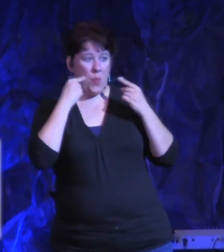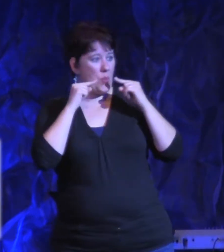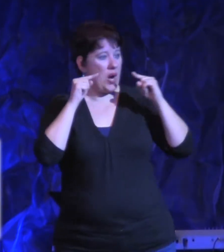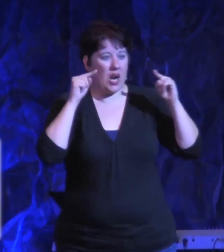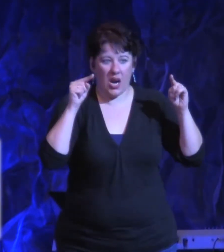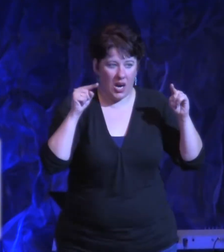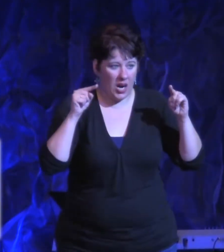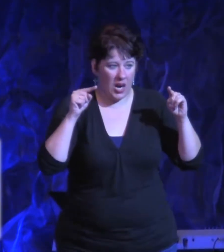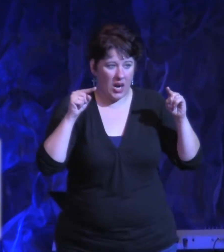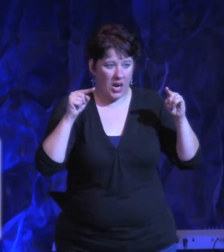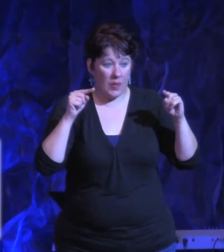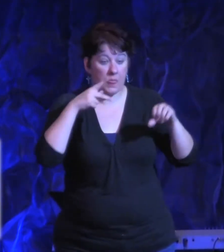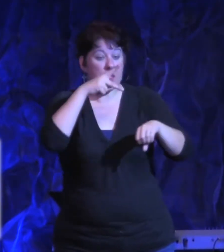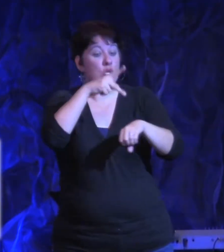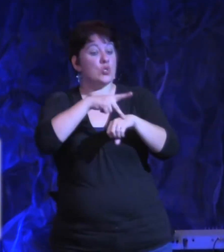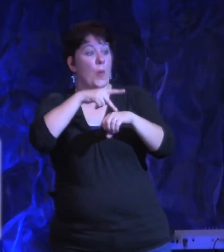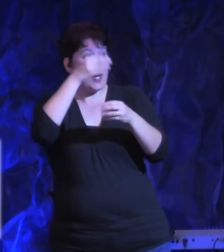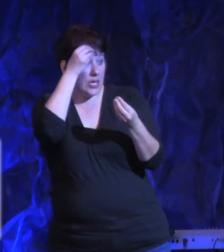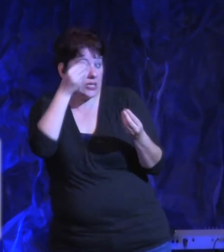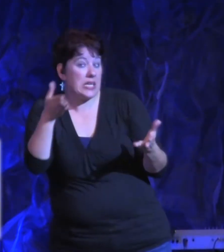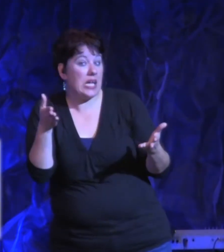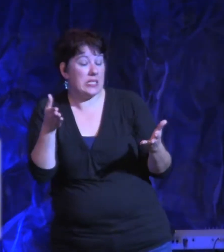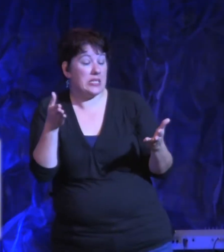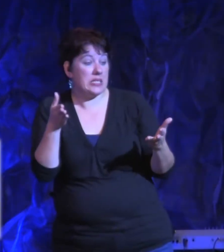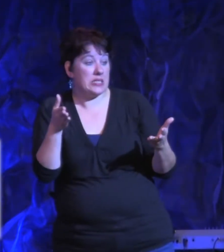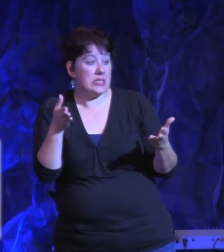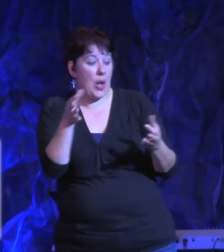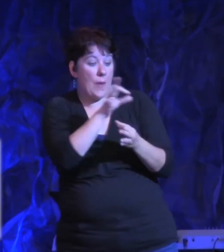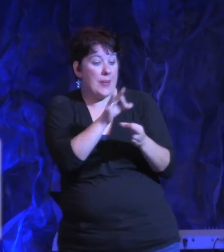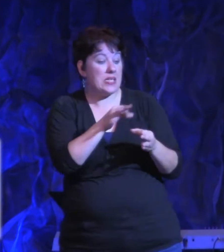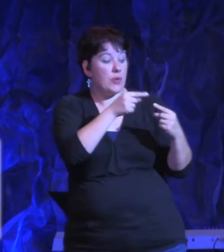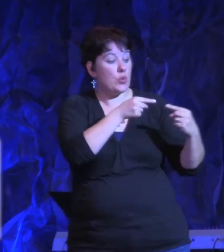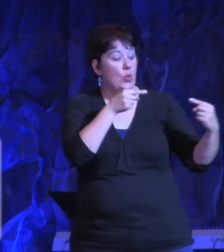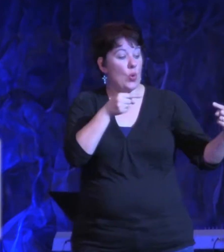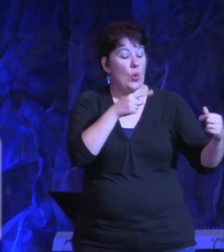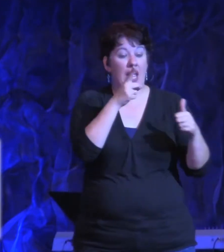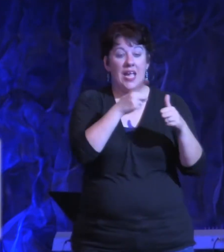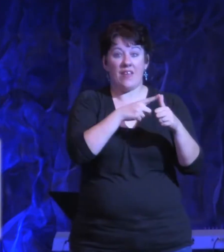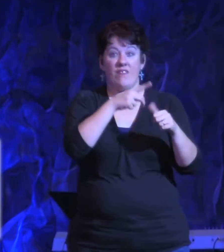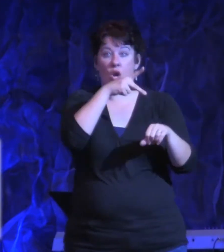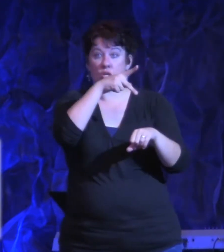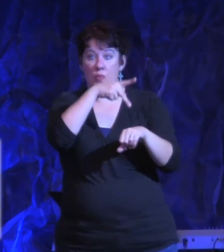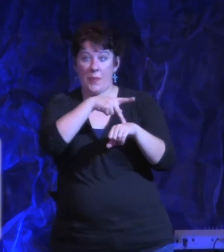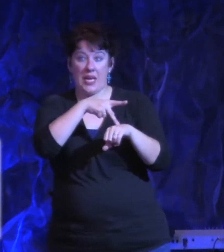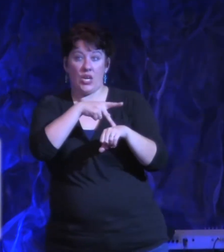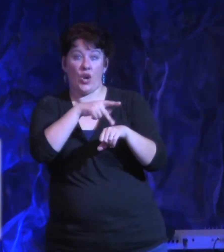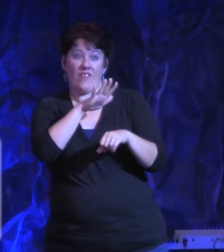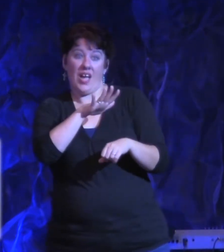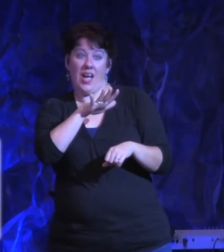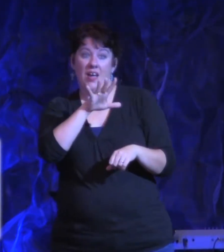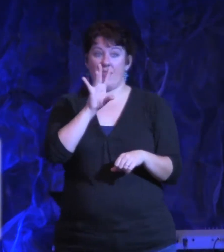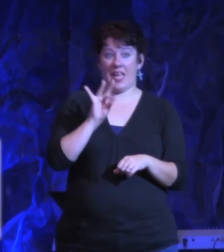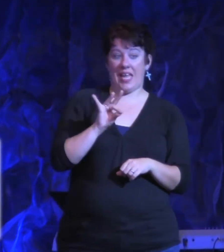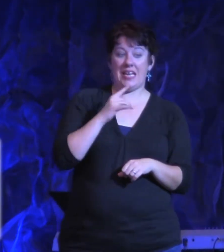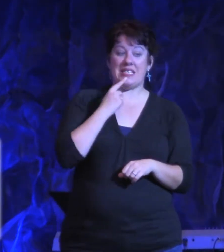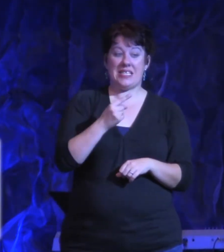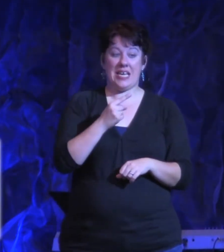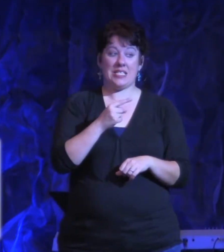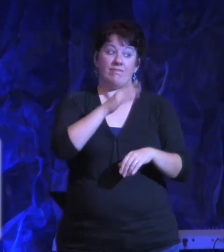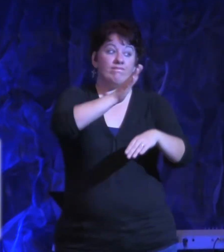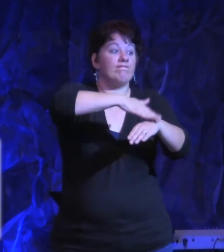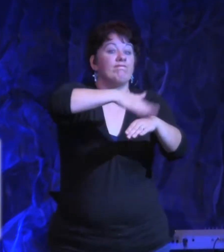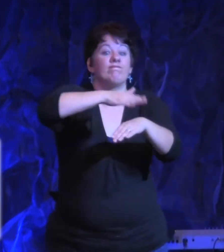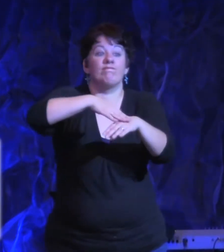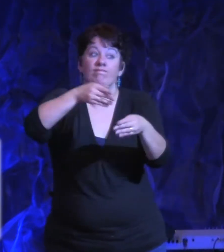And so Peter instructs us concerning spiritual opposition in 1 Peter 5, 8, stay alert. Watch out for your great enemy, the